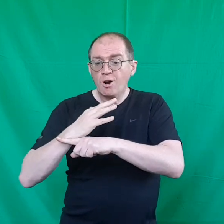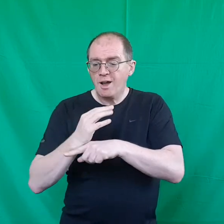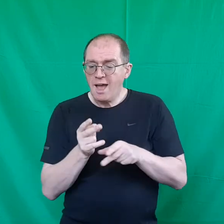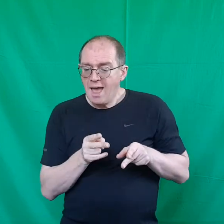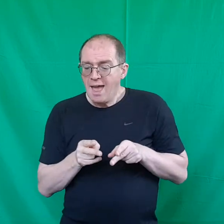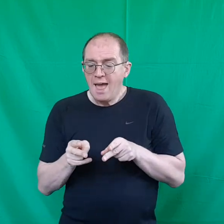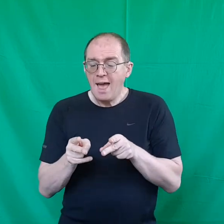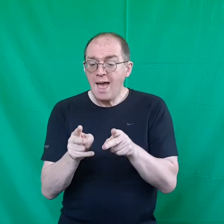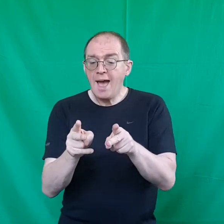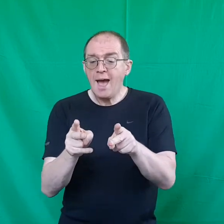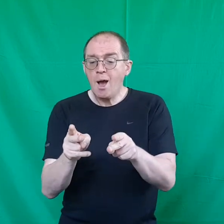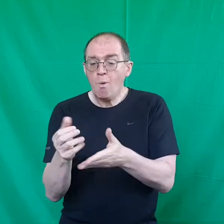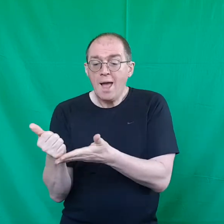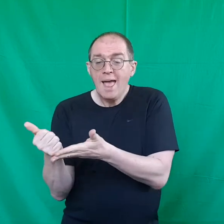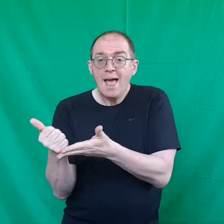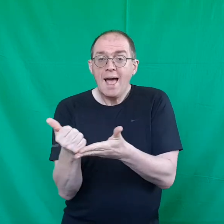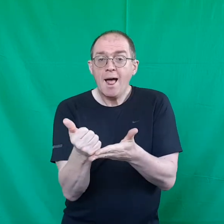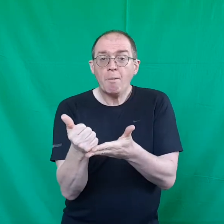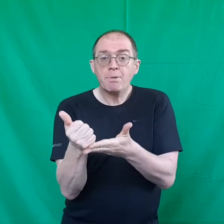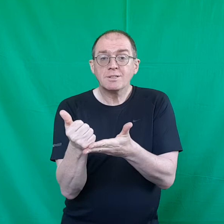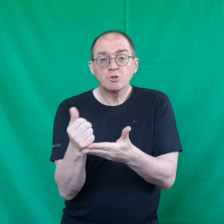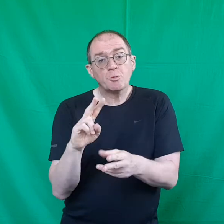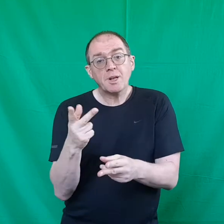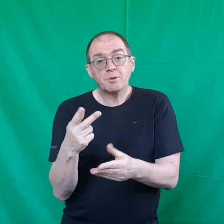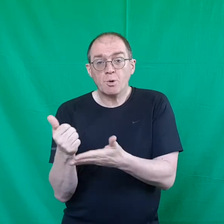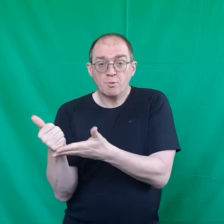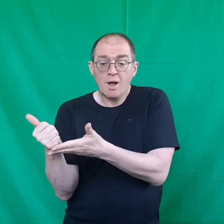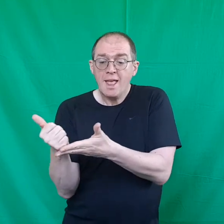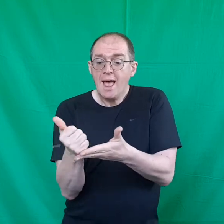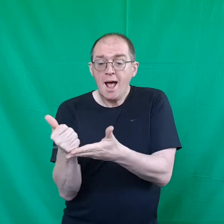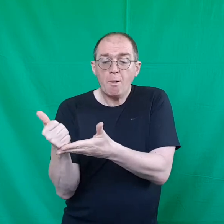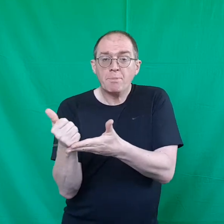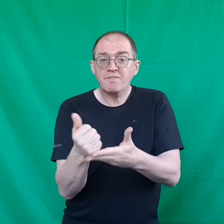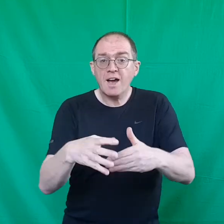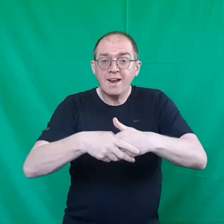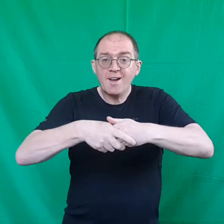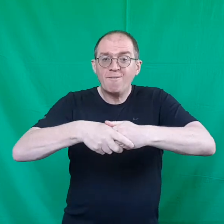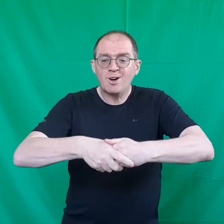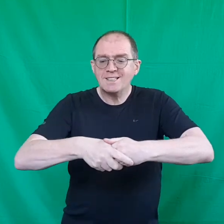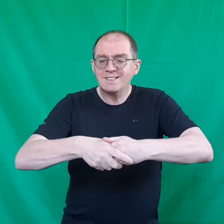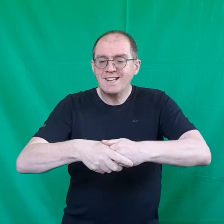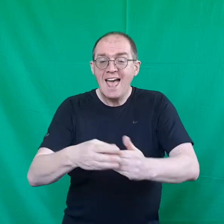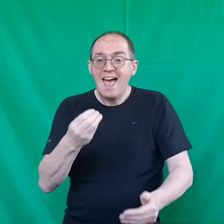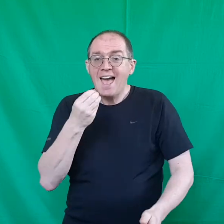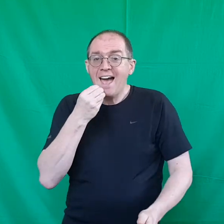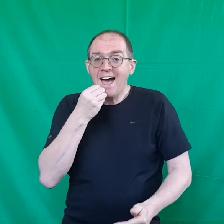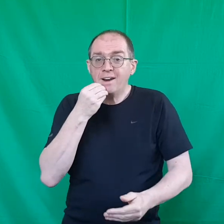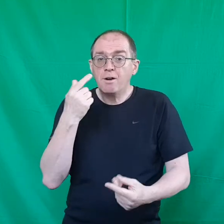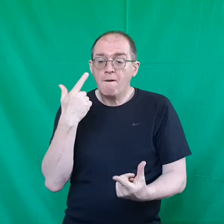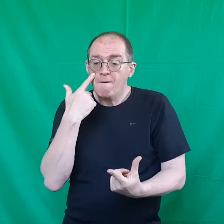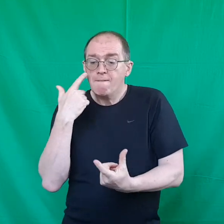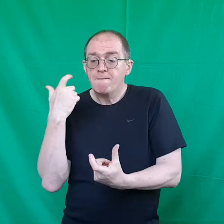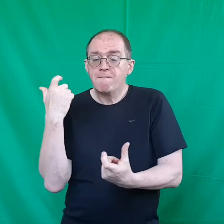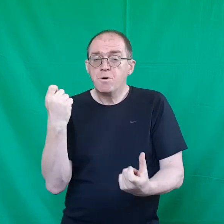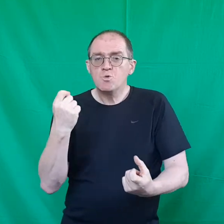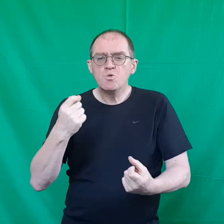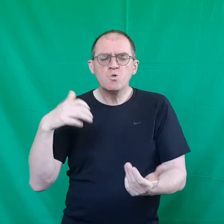highway help us sometimes as well help us find our friends and food